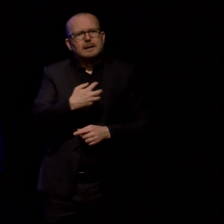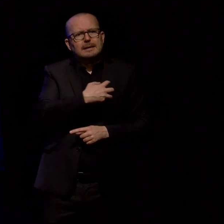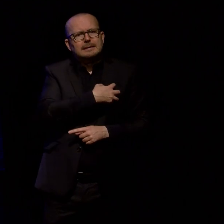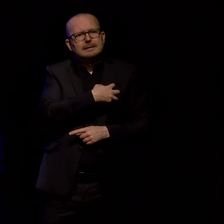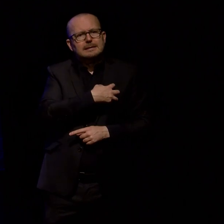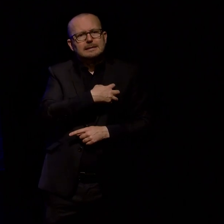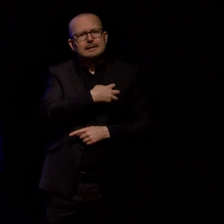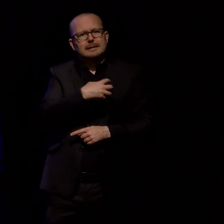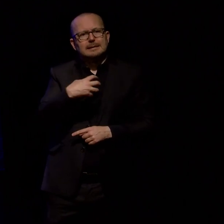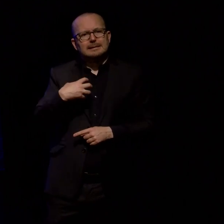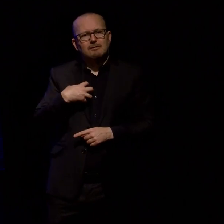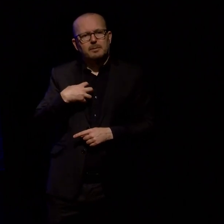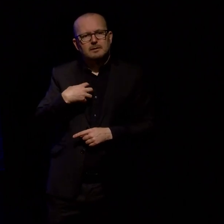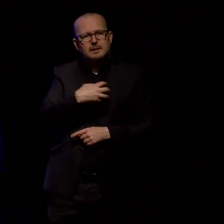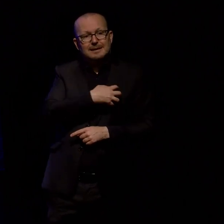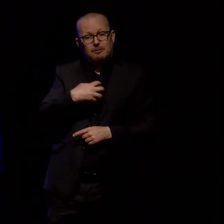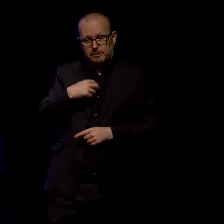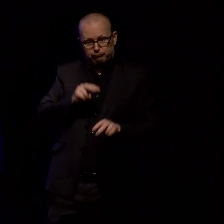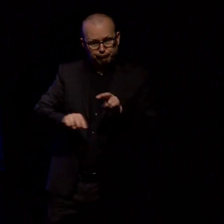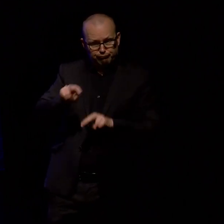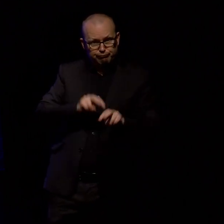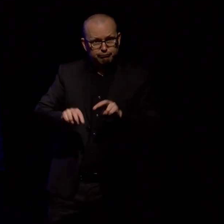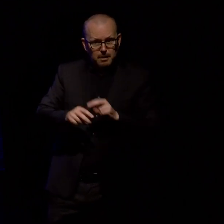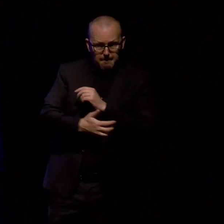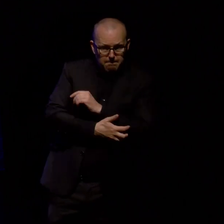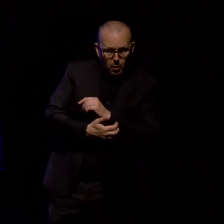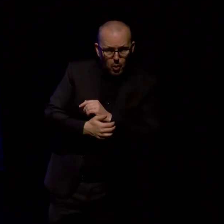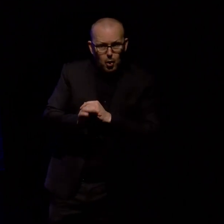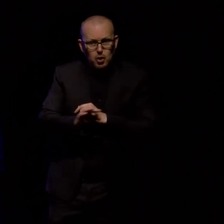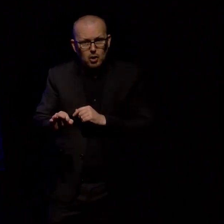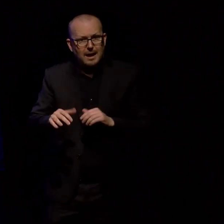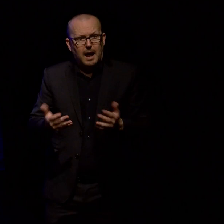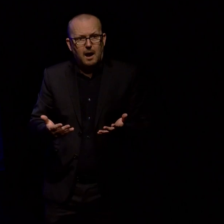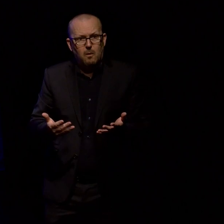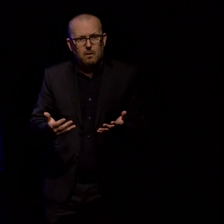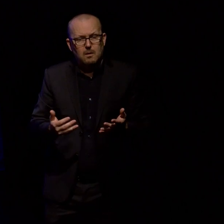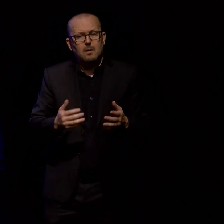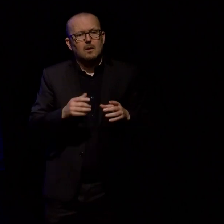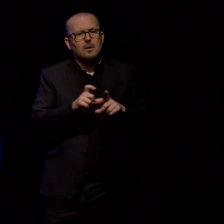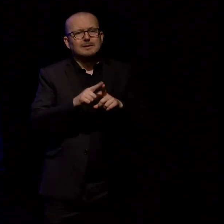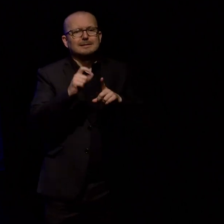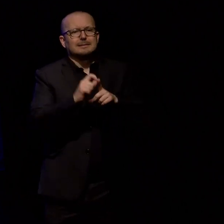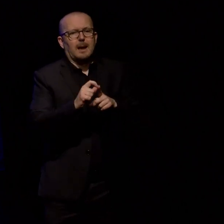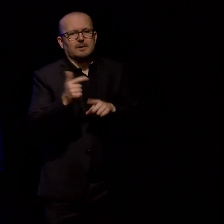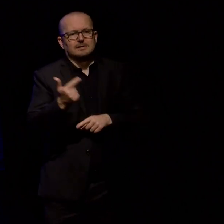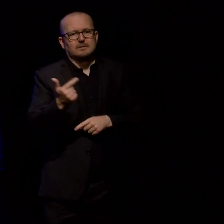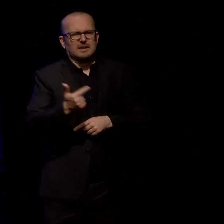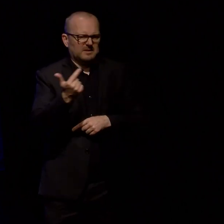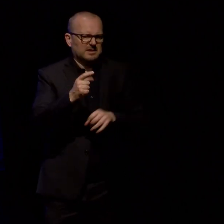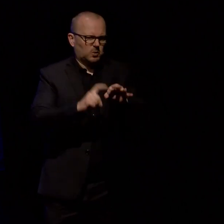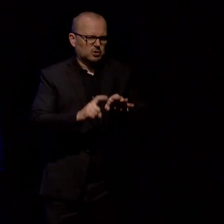is called DEP 17. It has 17 questions and it's about deprivation. These questions include